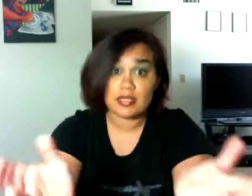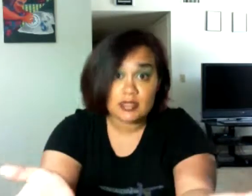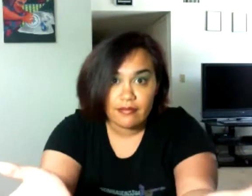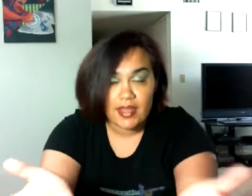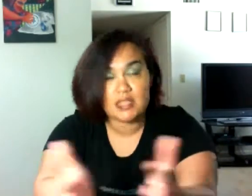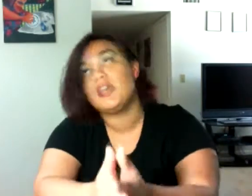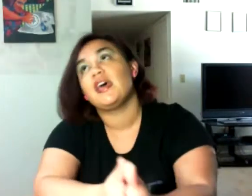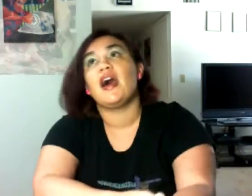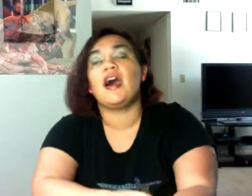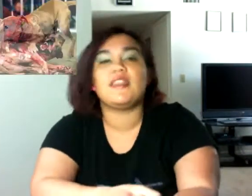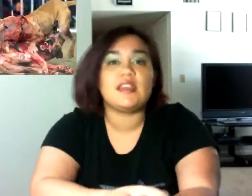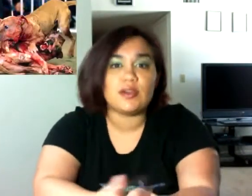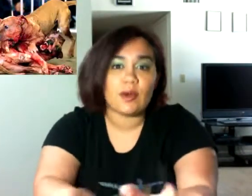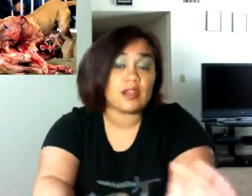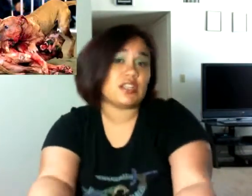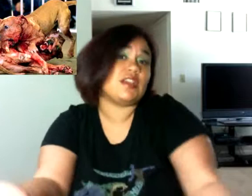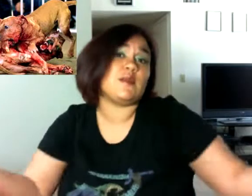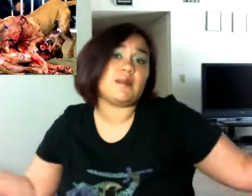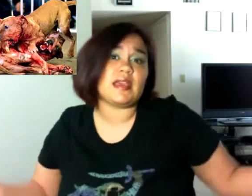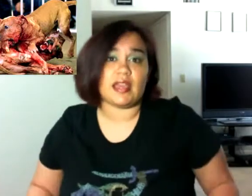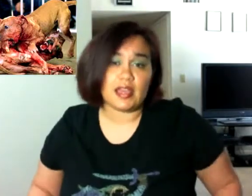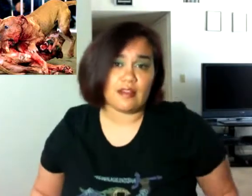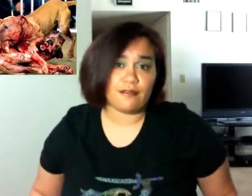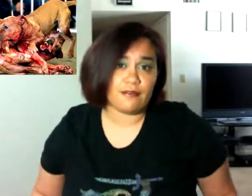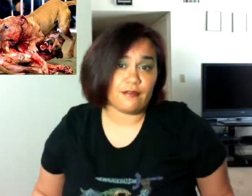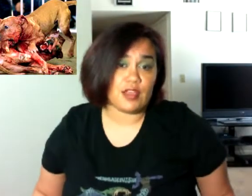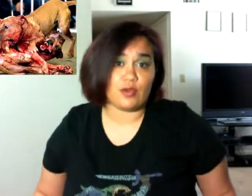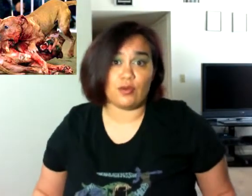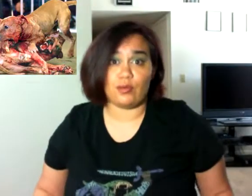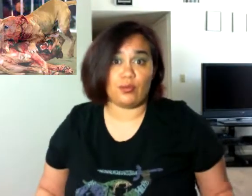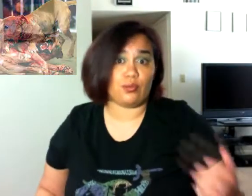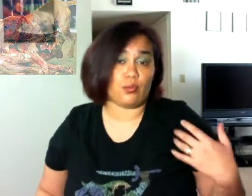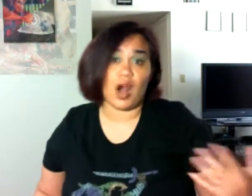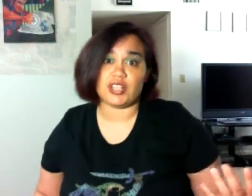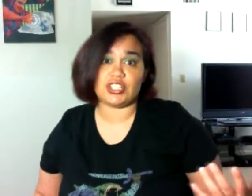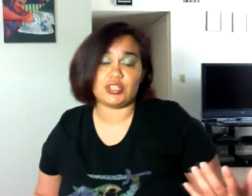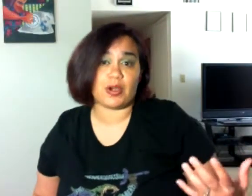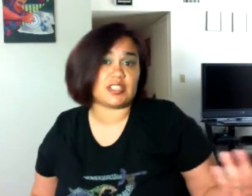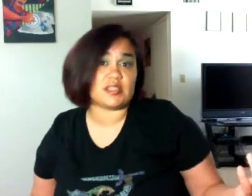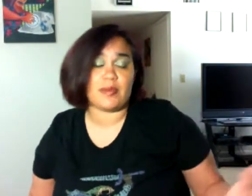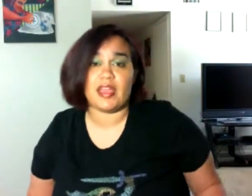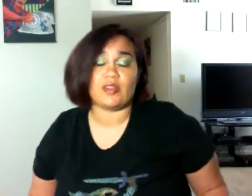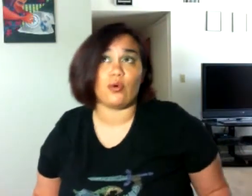defend, I think you are a shitty human being if you watch, participate, or